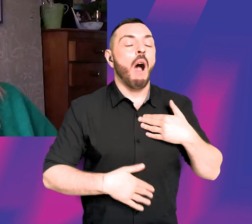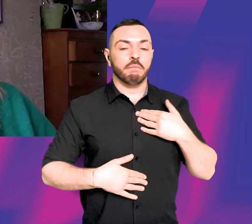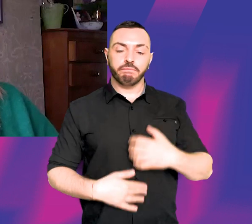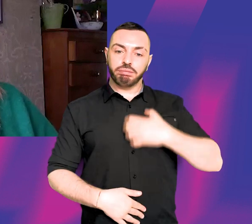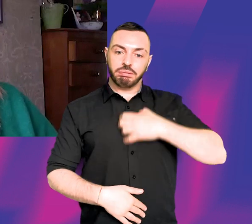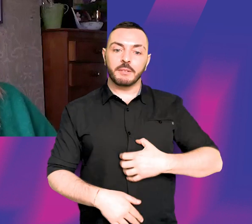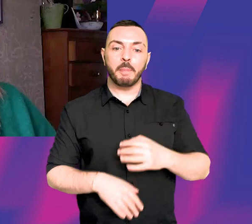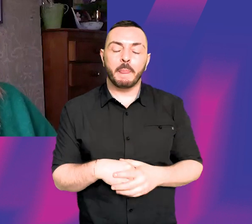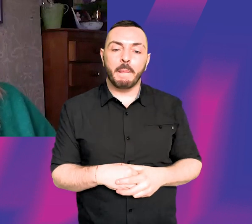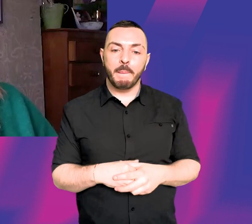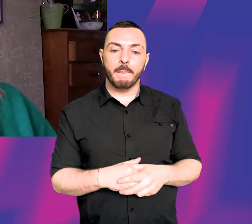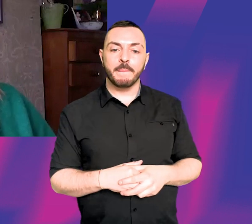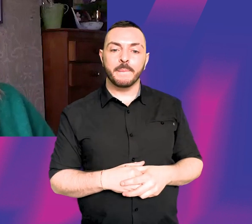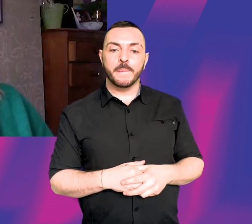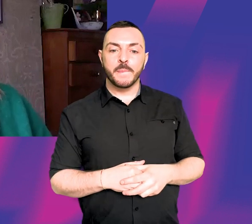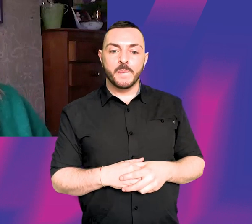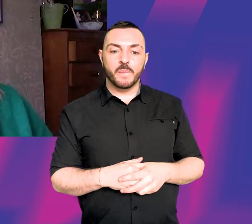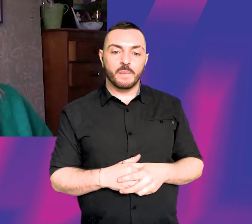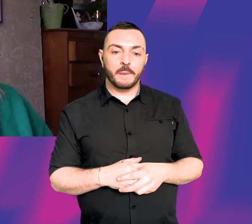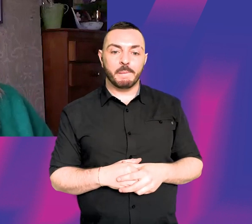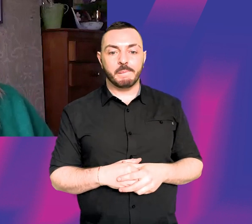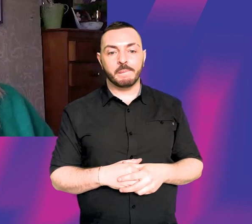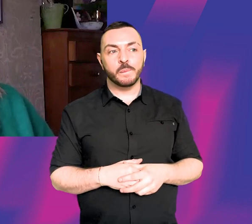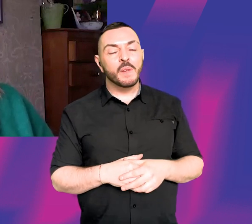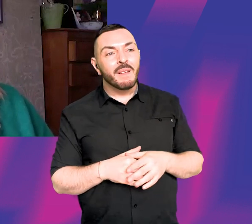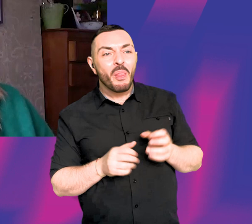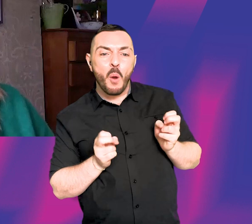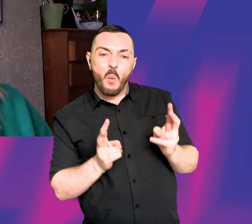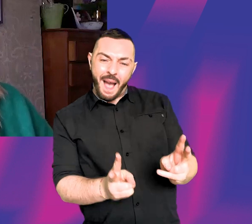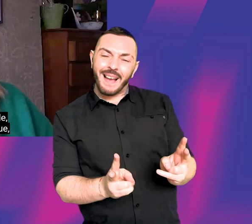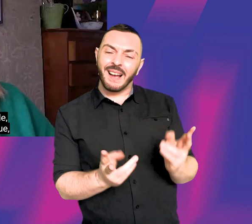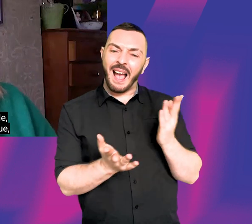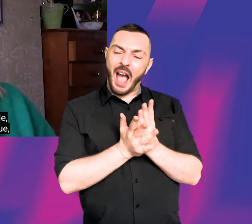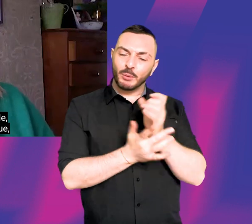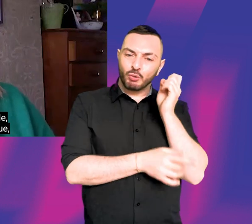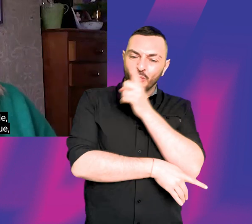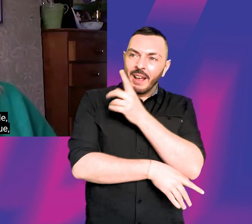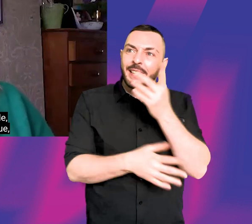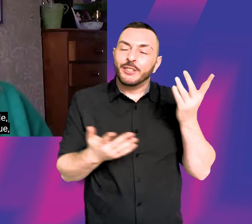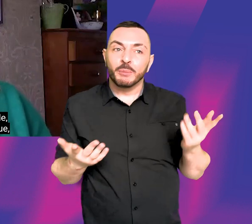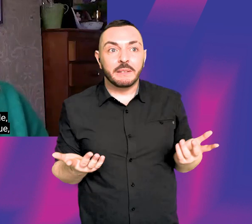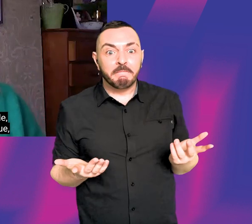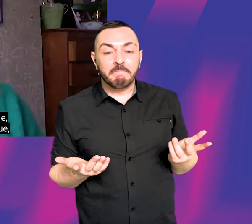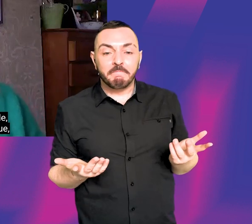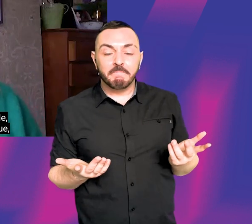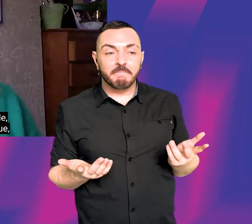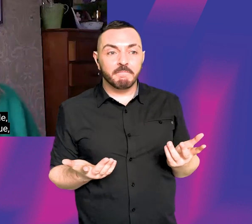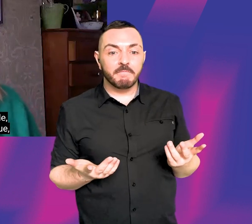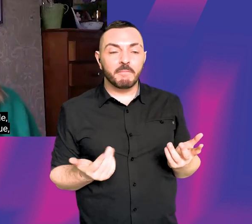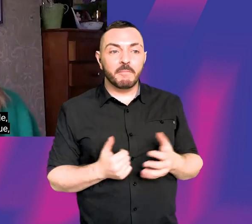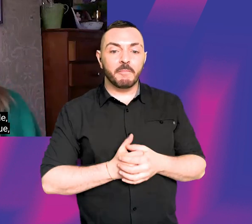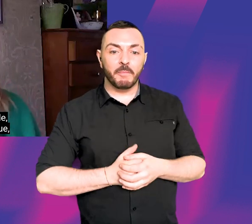uh, it, happened in that way, which was very unusual, but you know, and I'm sort of,